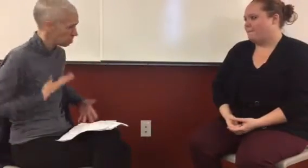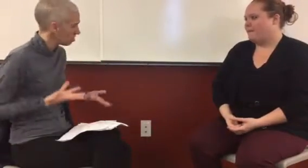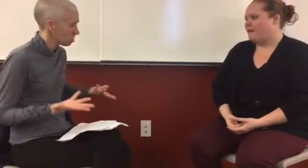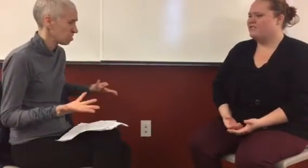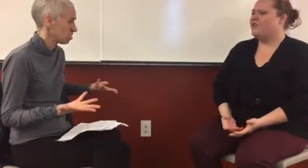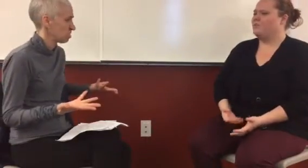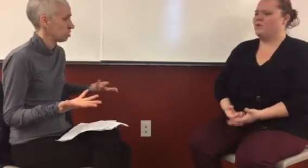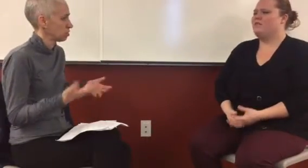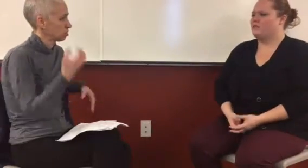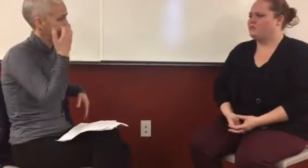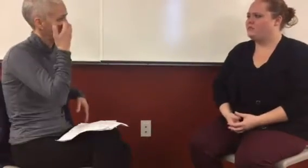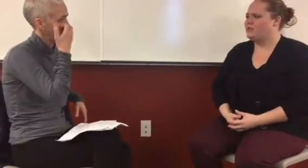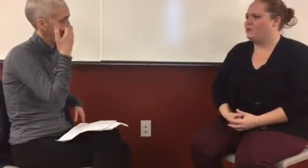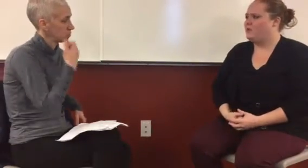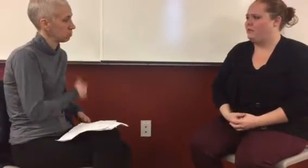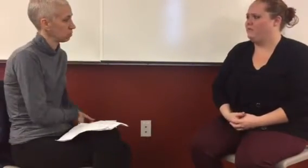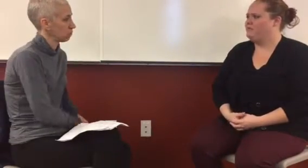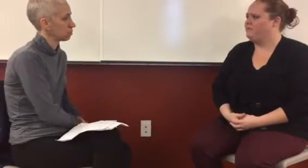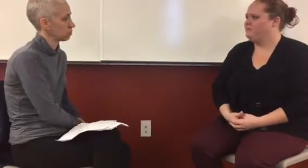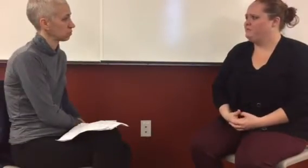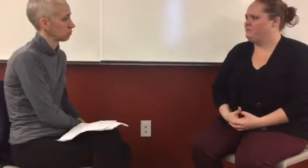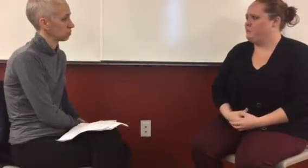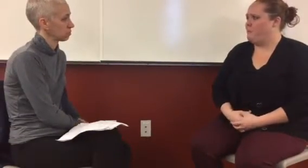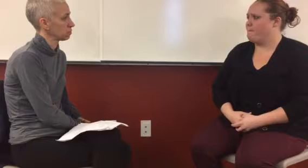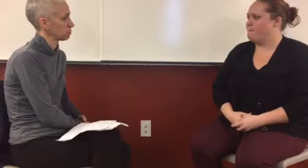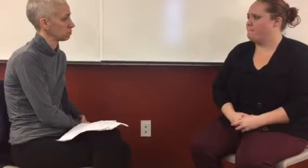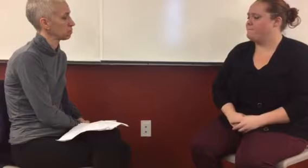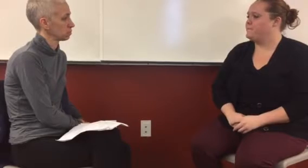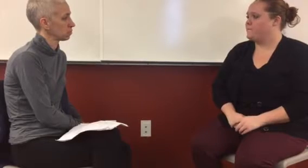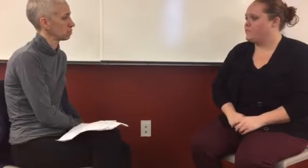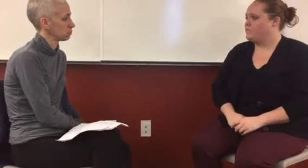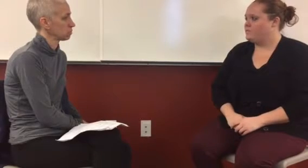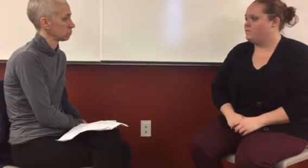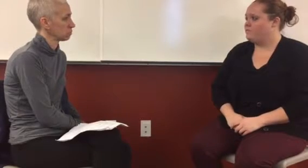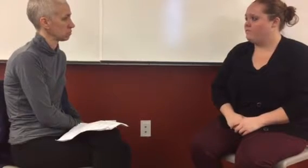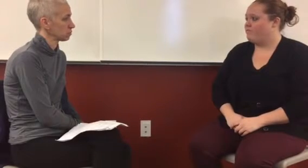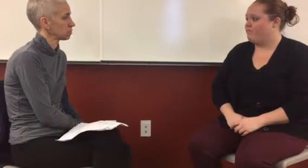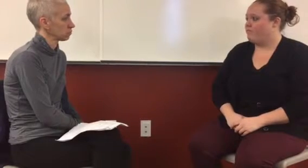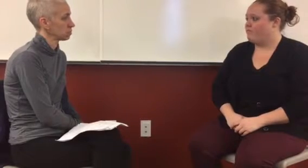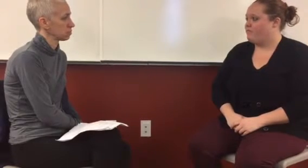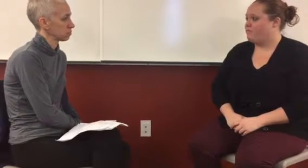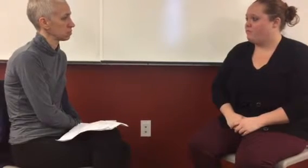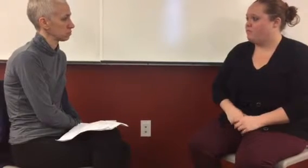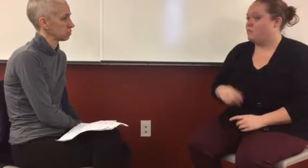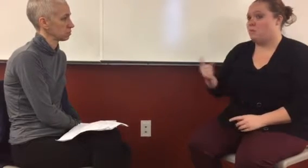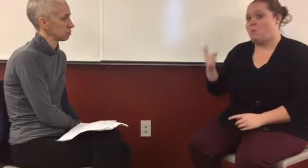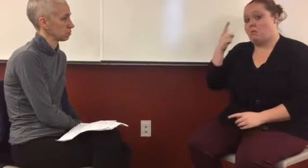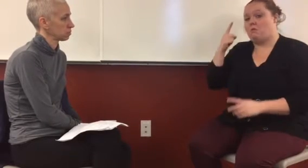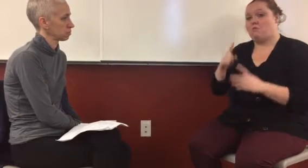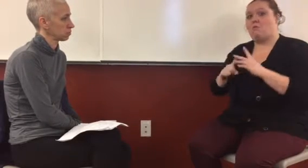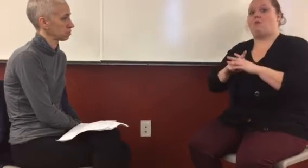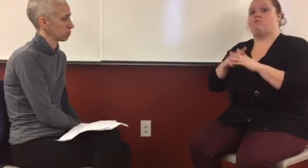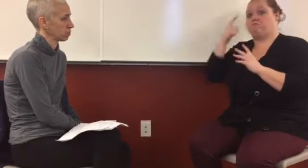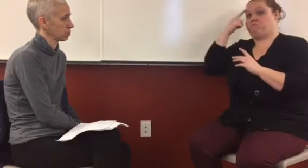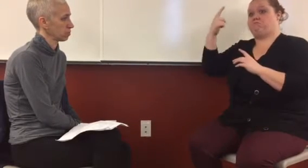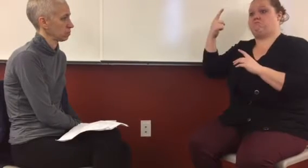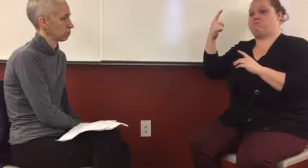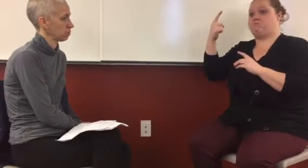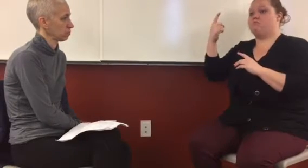I just felt worthless. She was ignoring me. Okay, it sounds like you've identified a thought you had. you thought you were worthless.